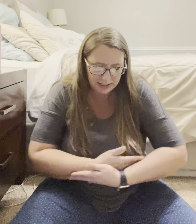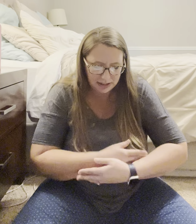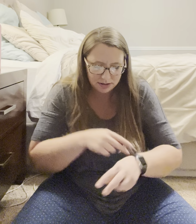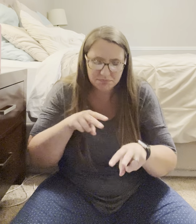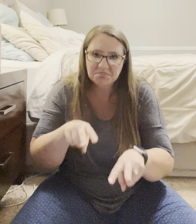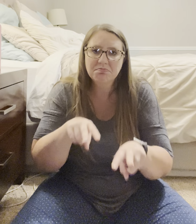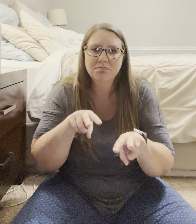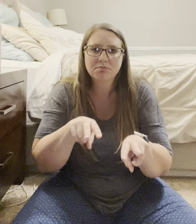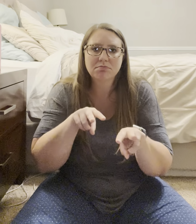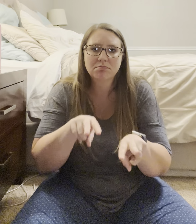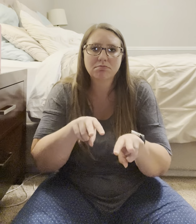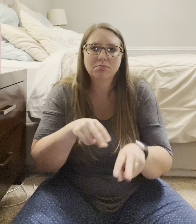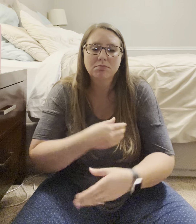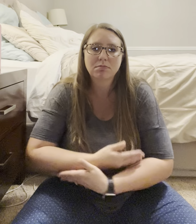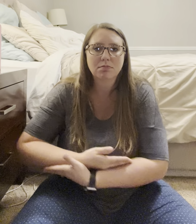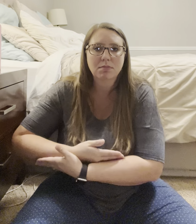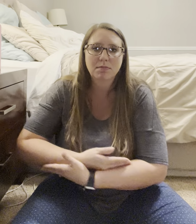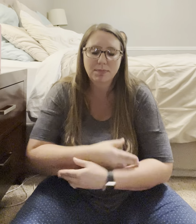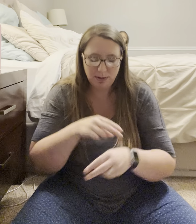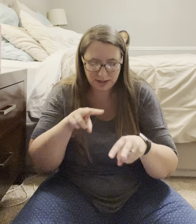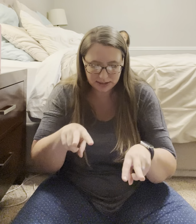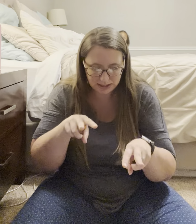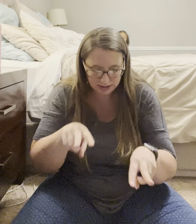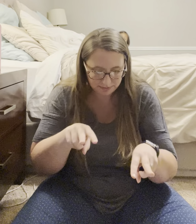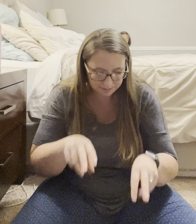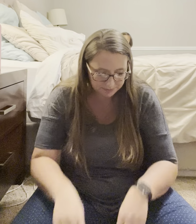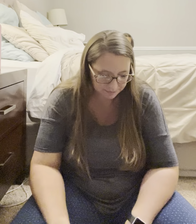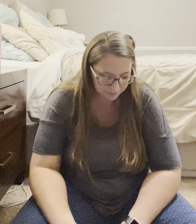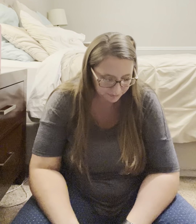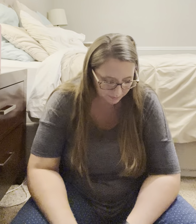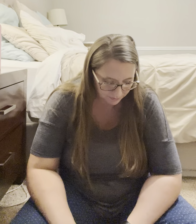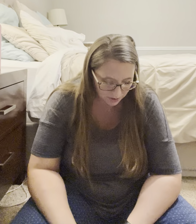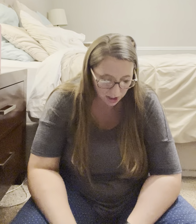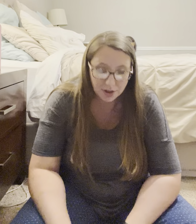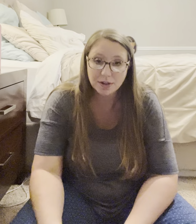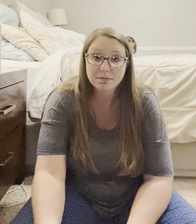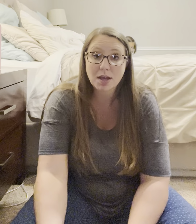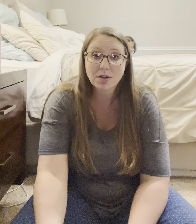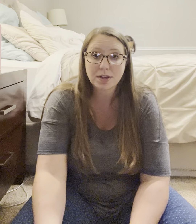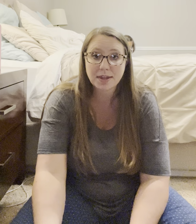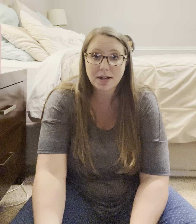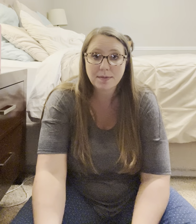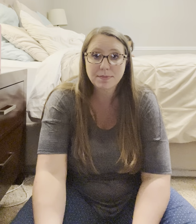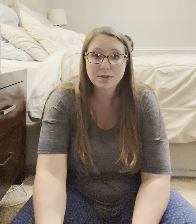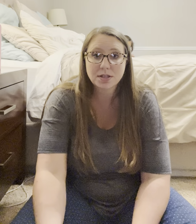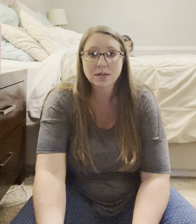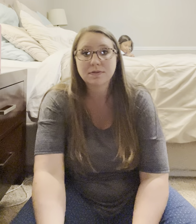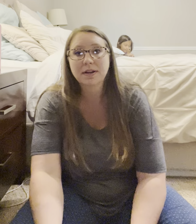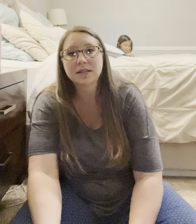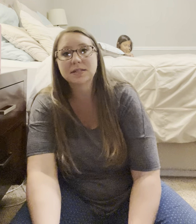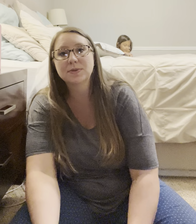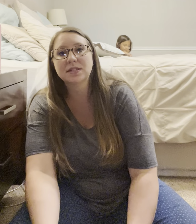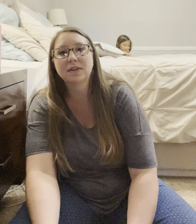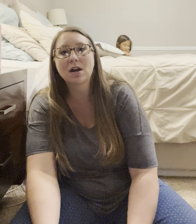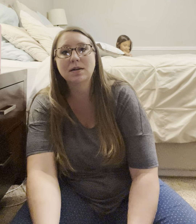babysitting. I'll, I'll look that up to find the specific. Autumn,